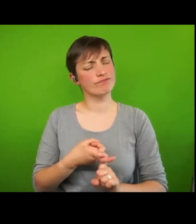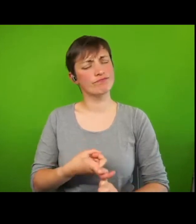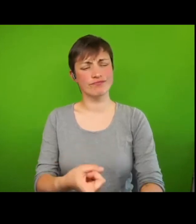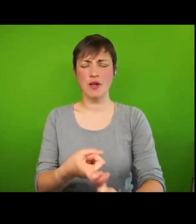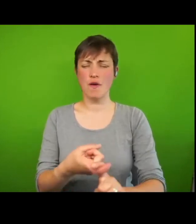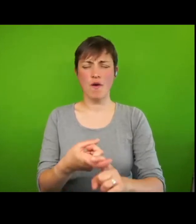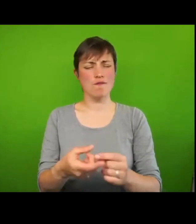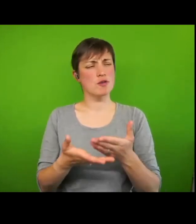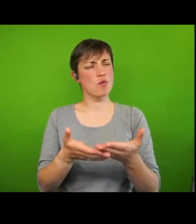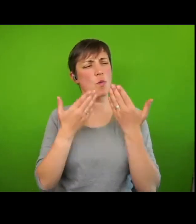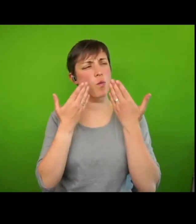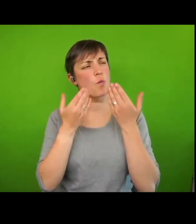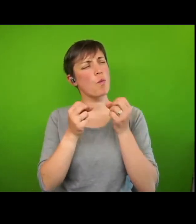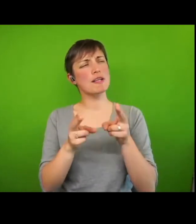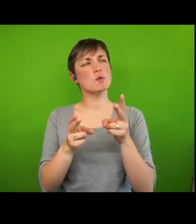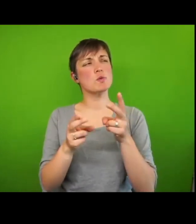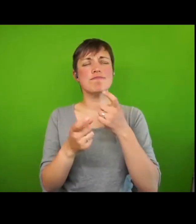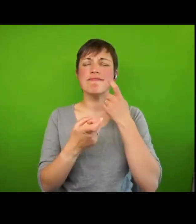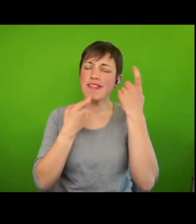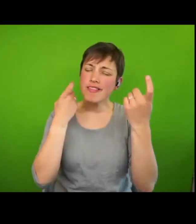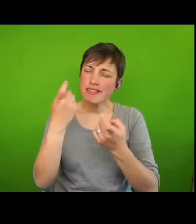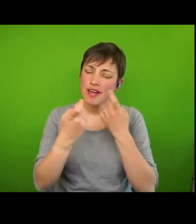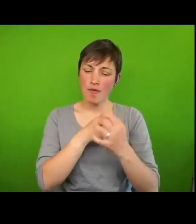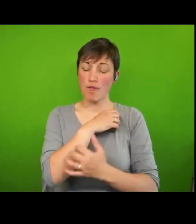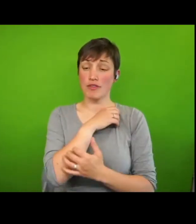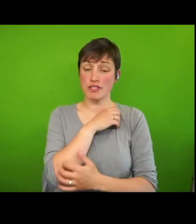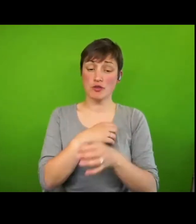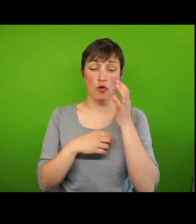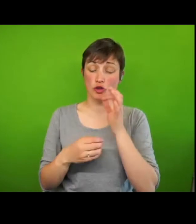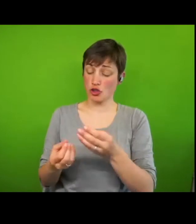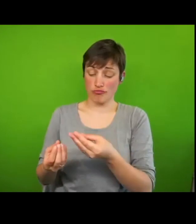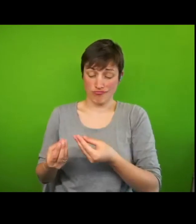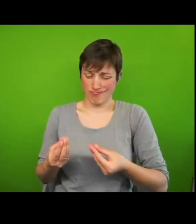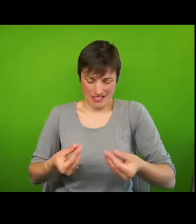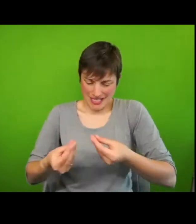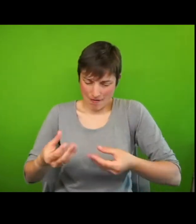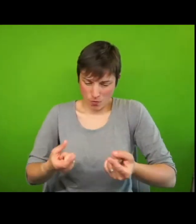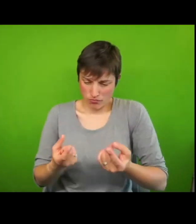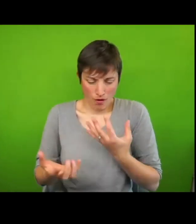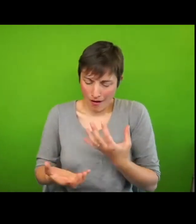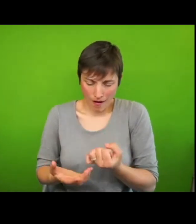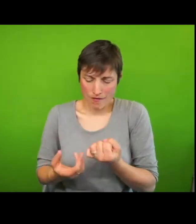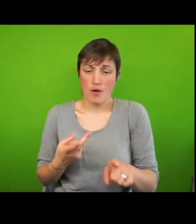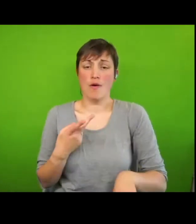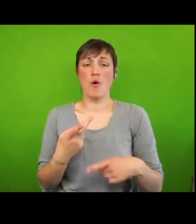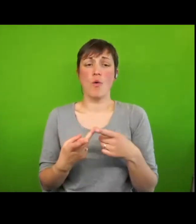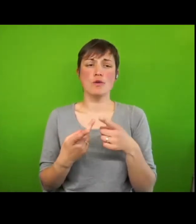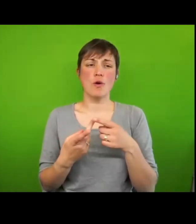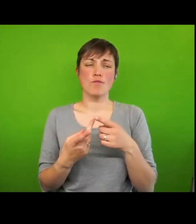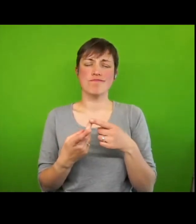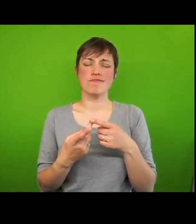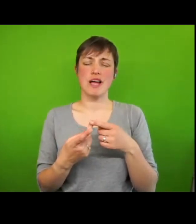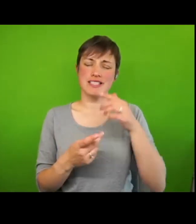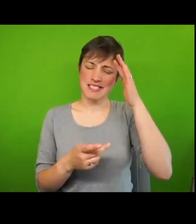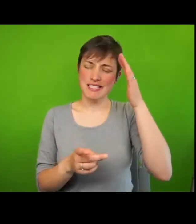poverty that goes beyond the material to embrace the psychosocial and the relational. The